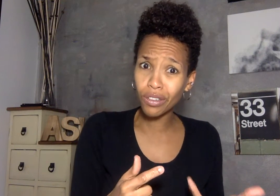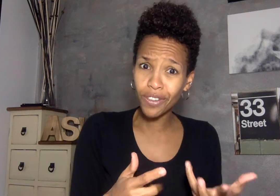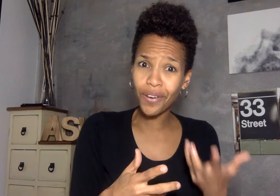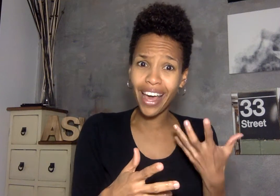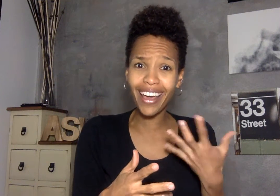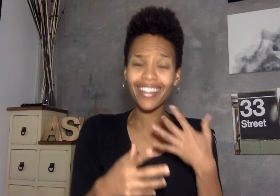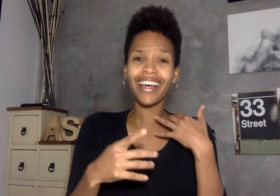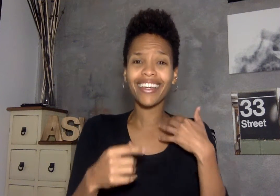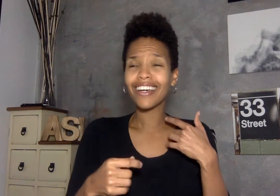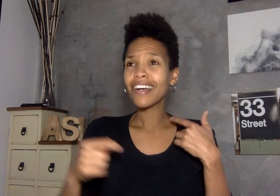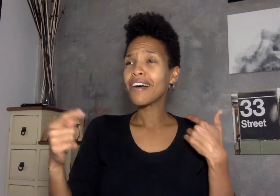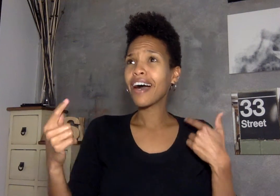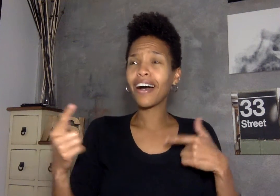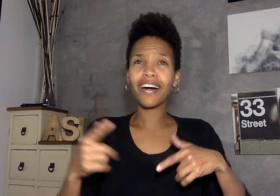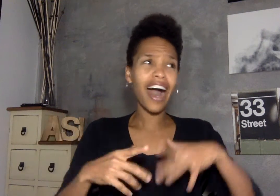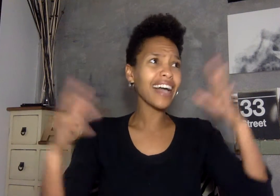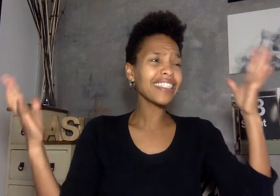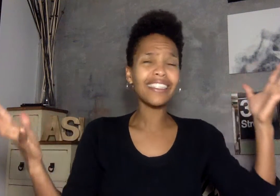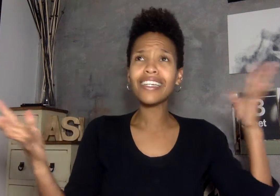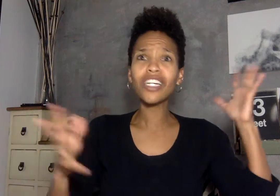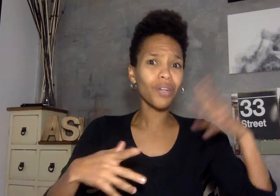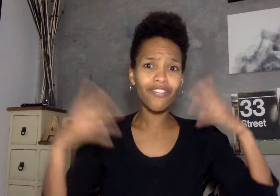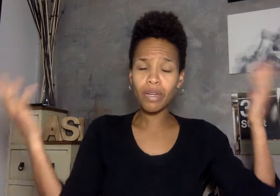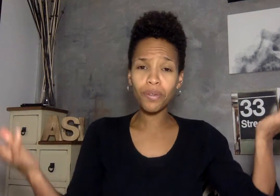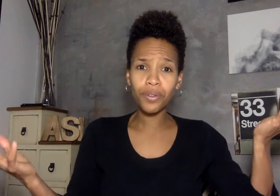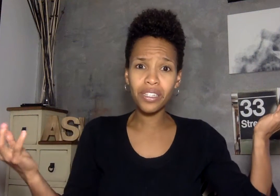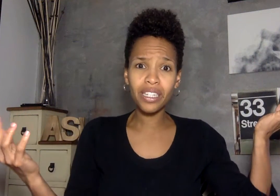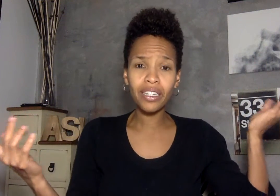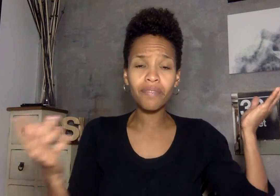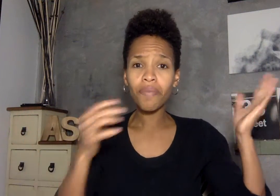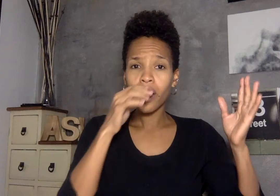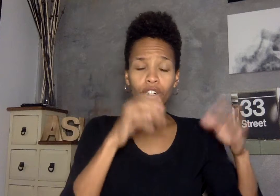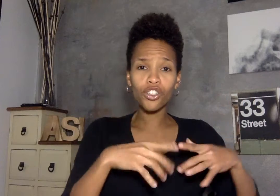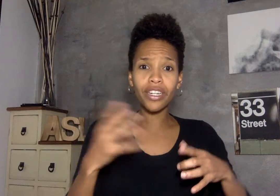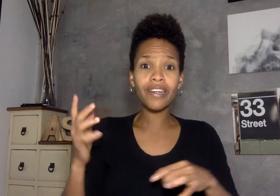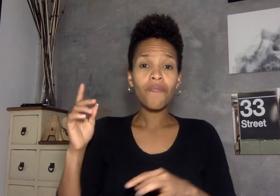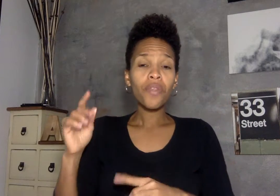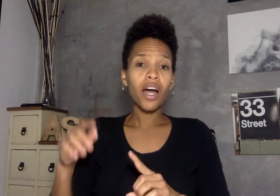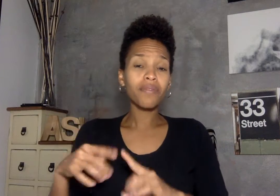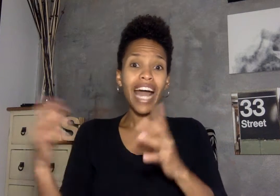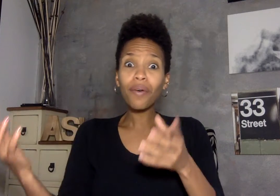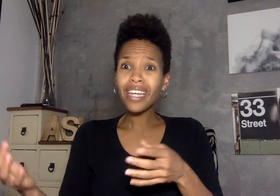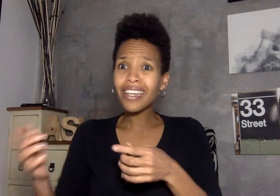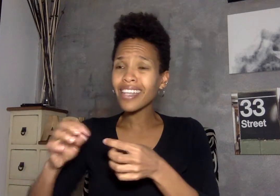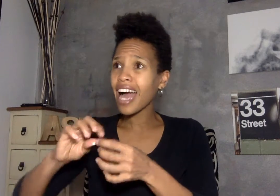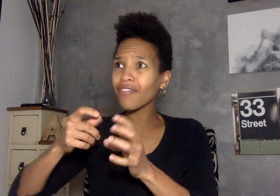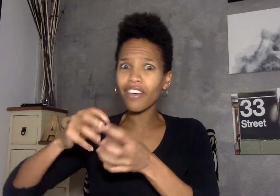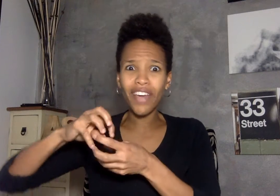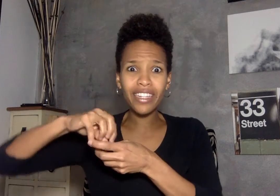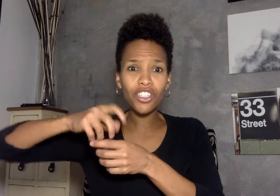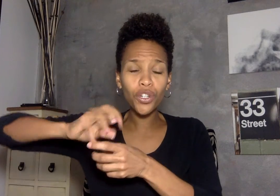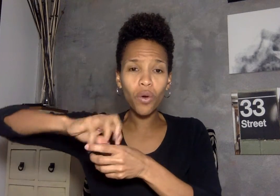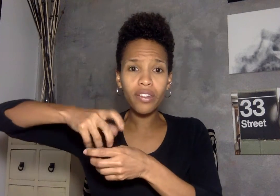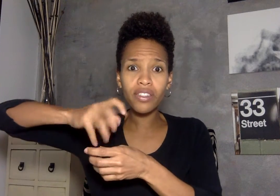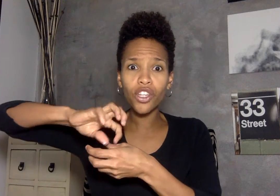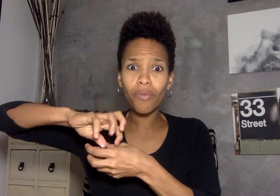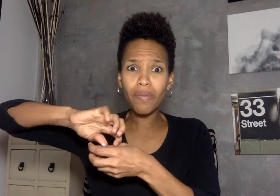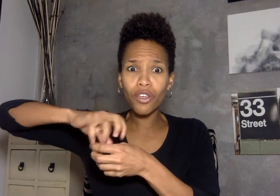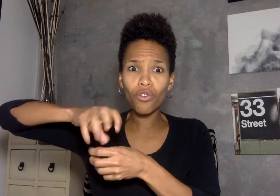okay like uh high c or whatever people used to eat or drink um nowadays they have like fancier ones so maybe you